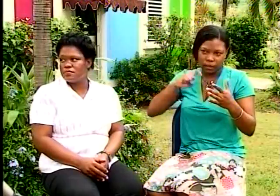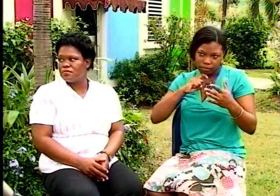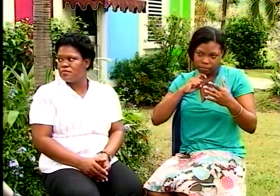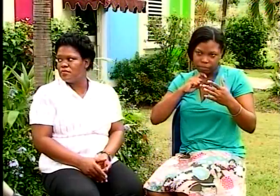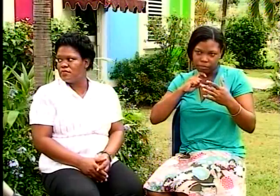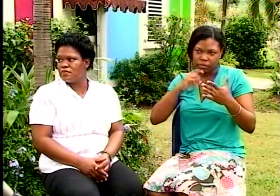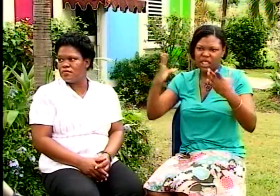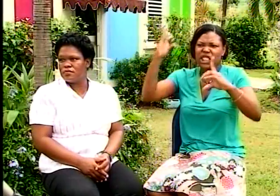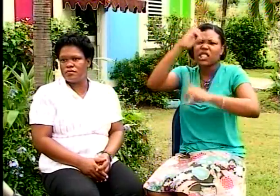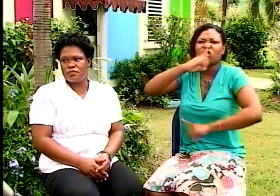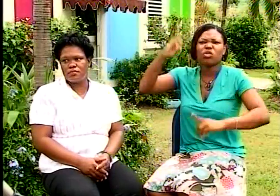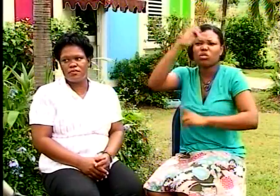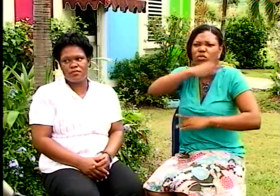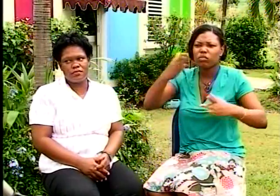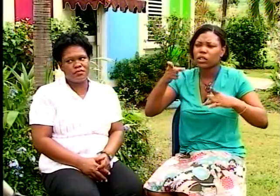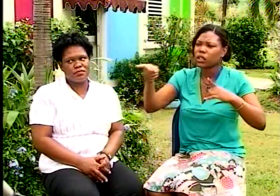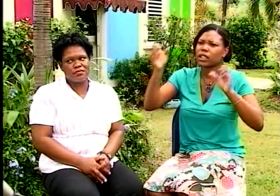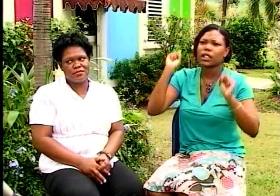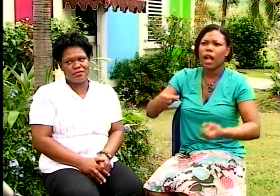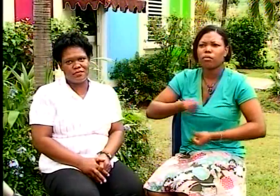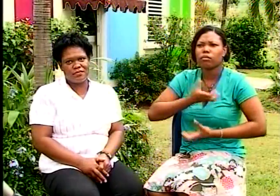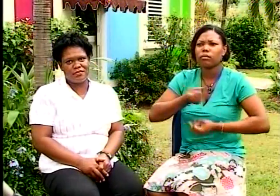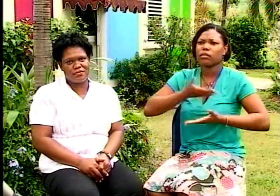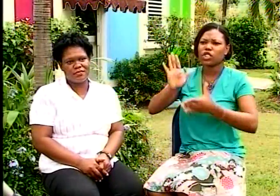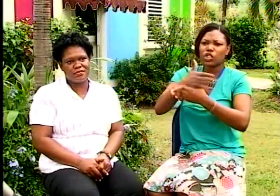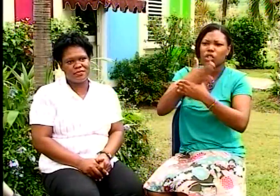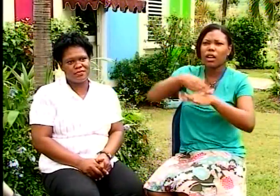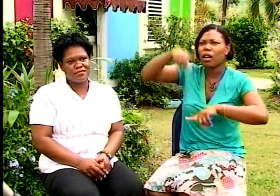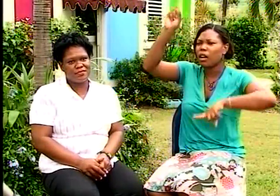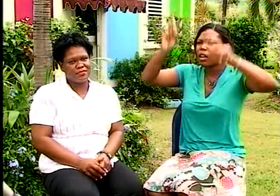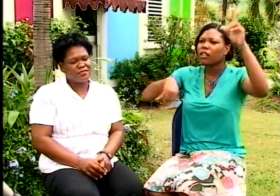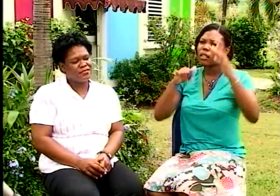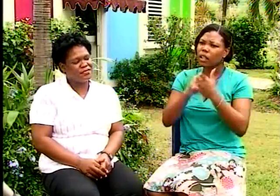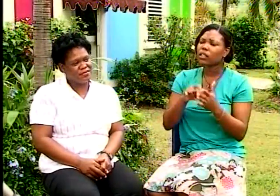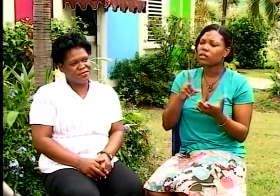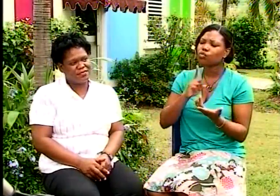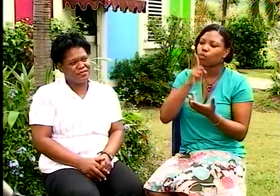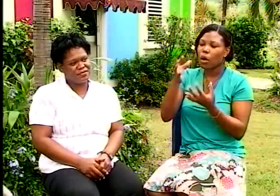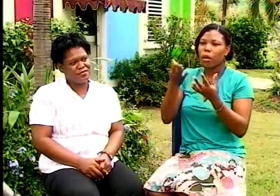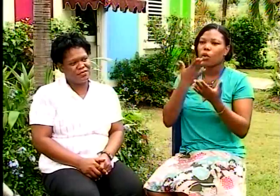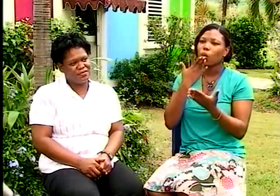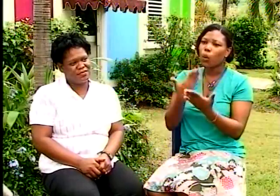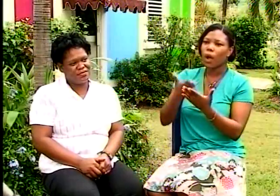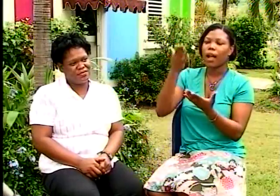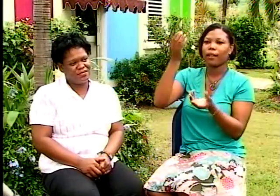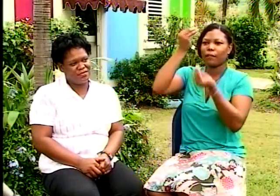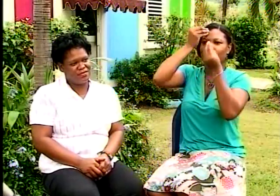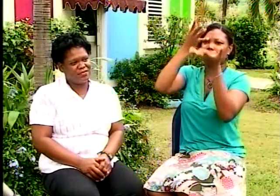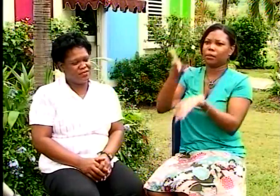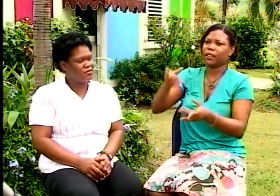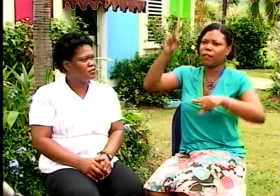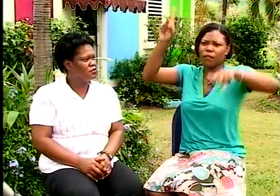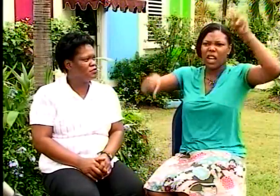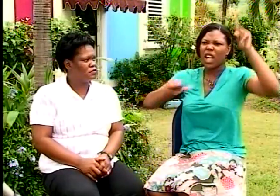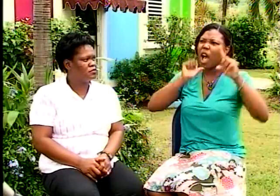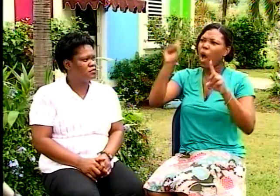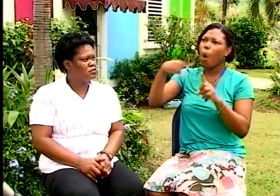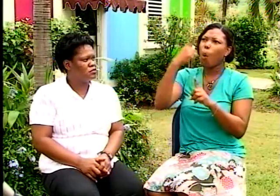Okay, so we are talking about sexual transmitted diseases. And there are different kinds of sexual transmitted